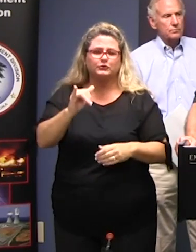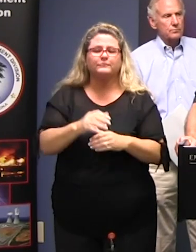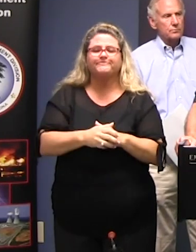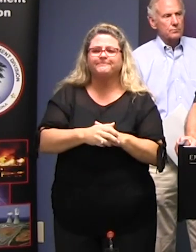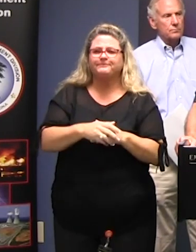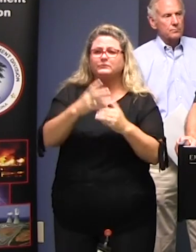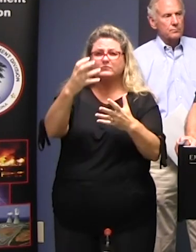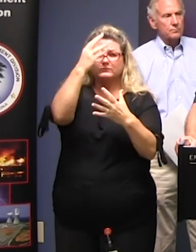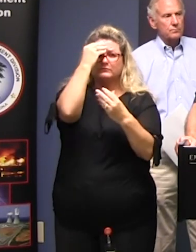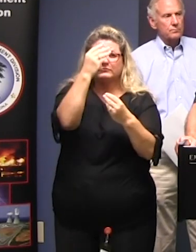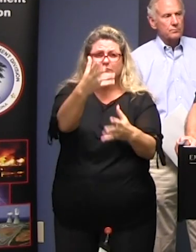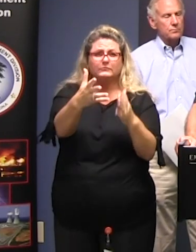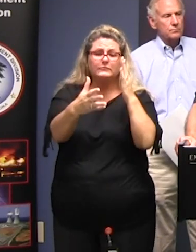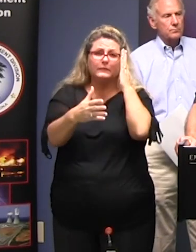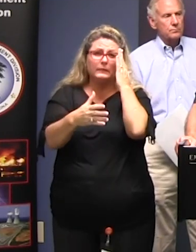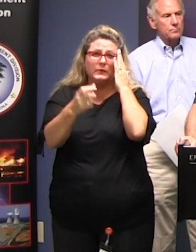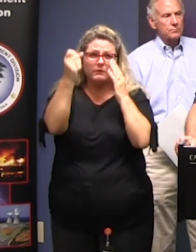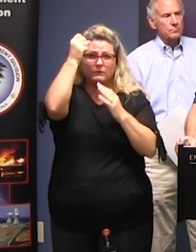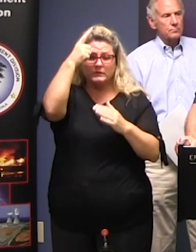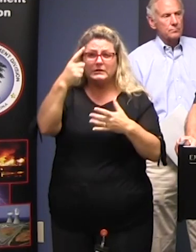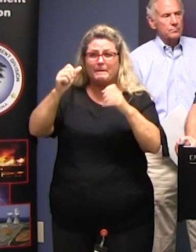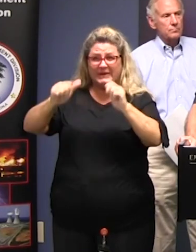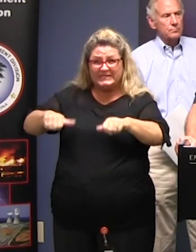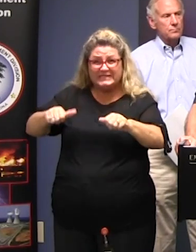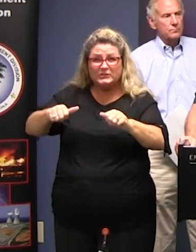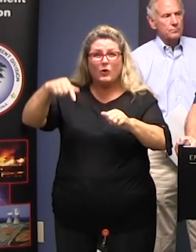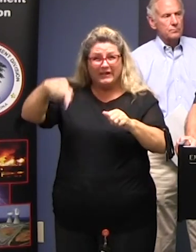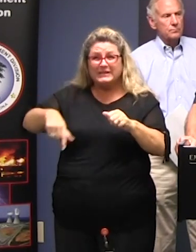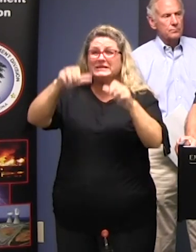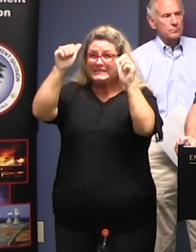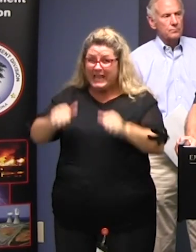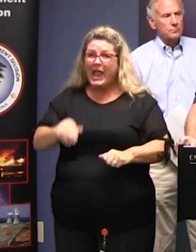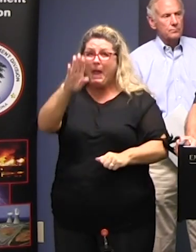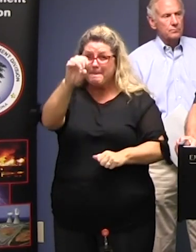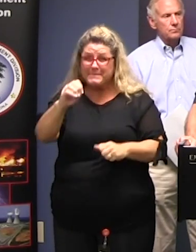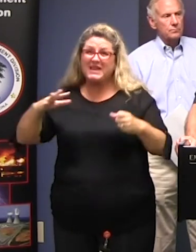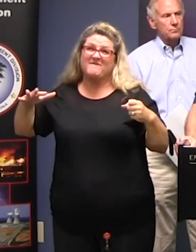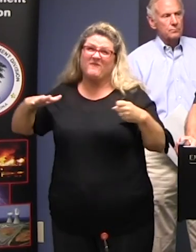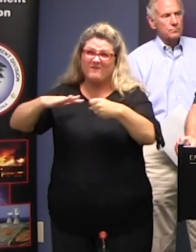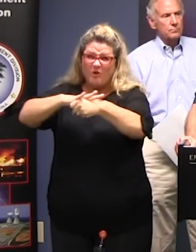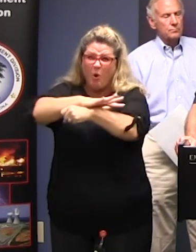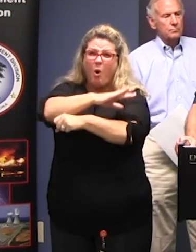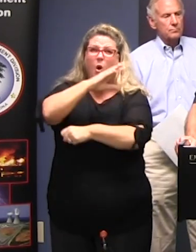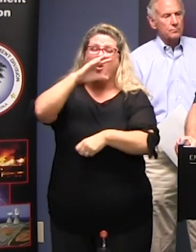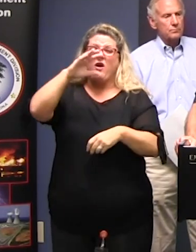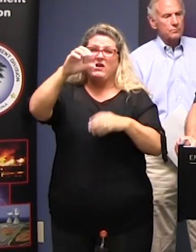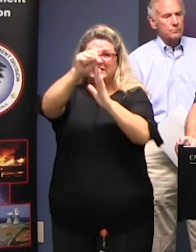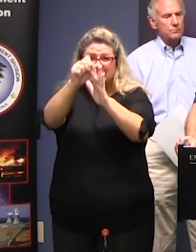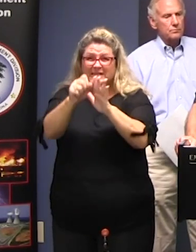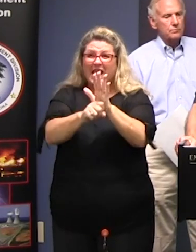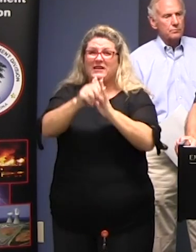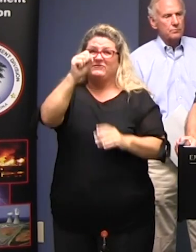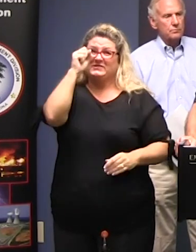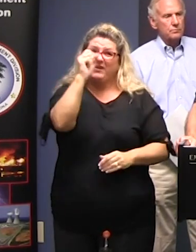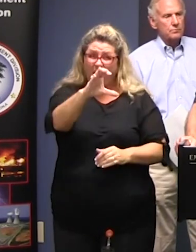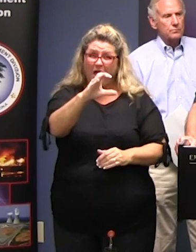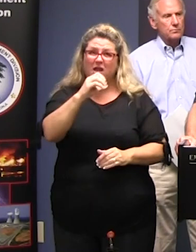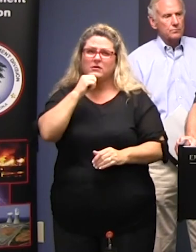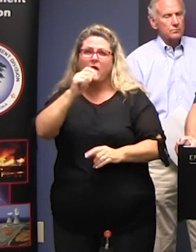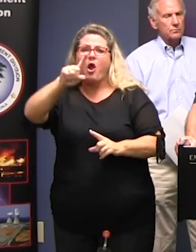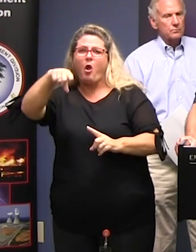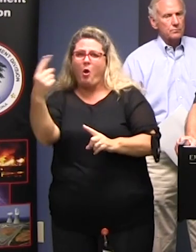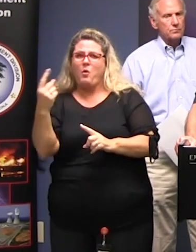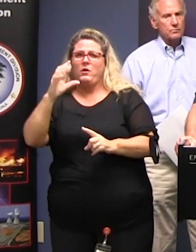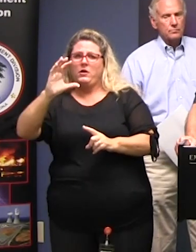that there's the potential for this to be a full state event and not just a coastal county event